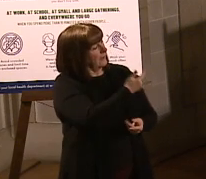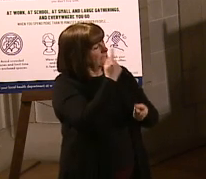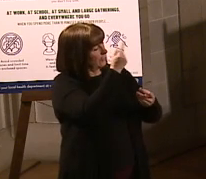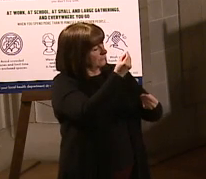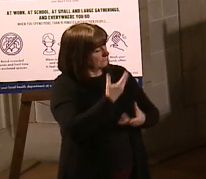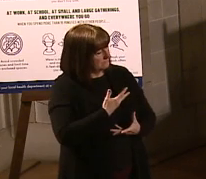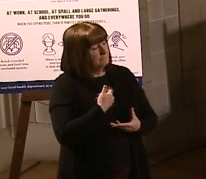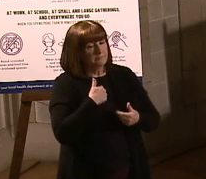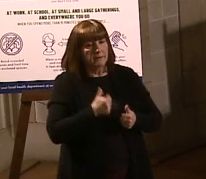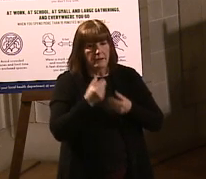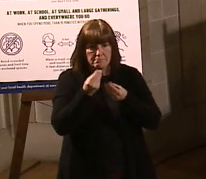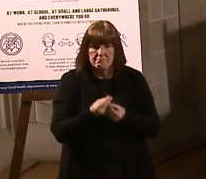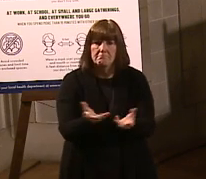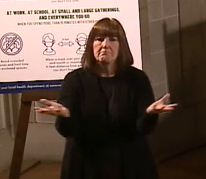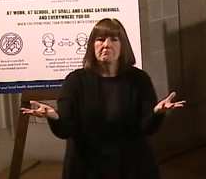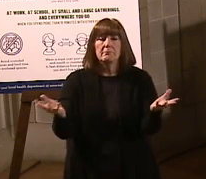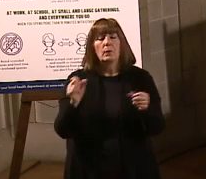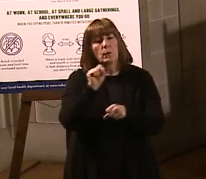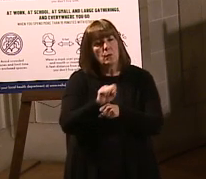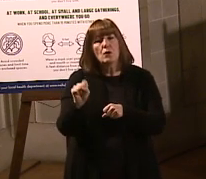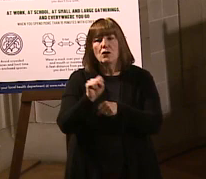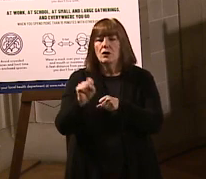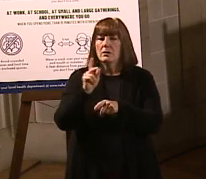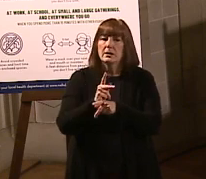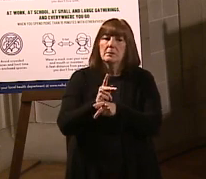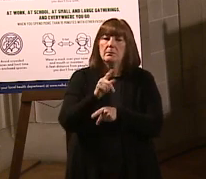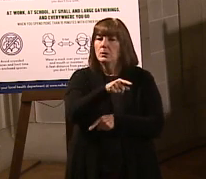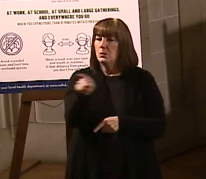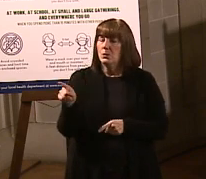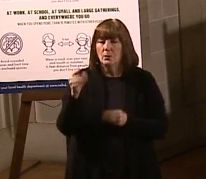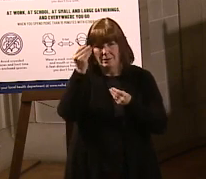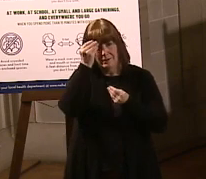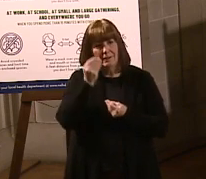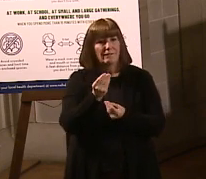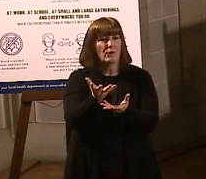to work to keep Nebraskans informed.